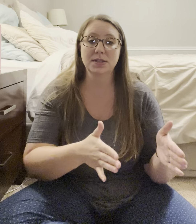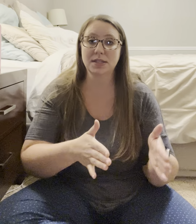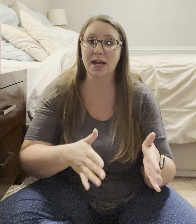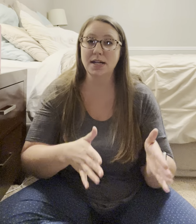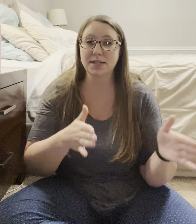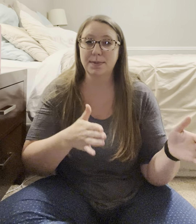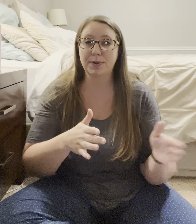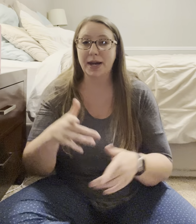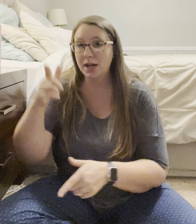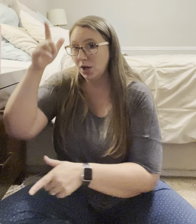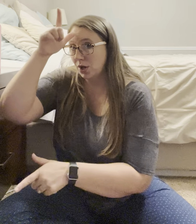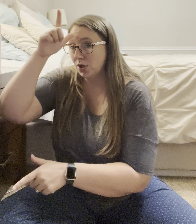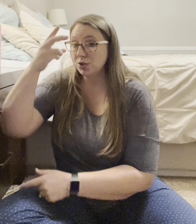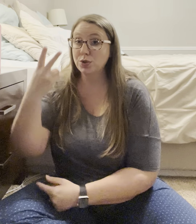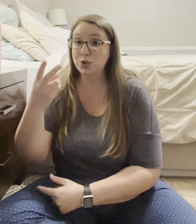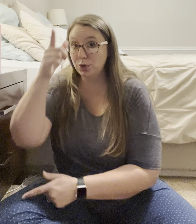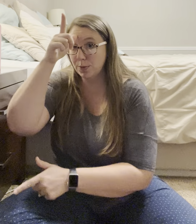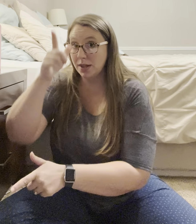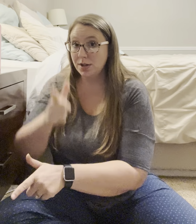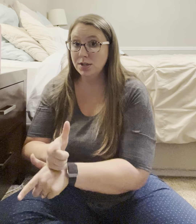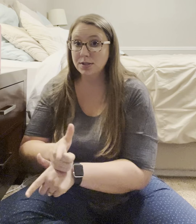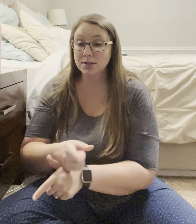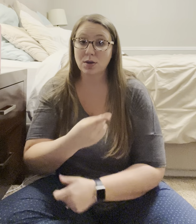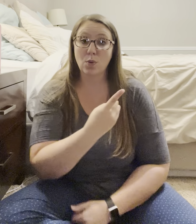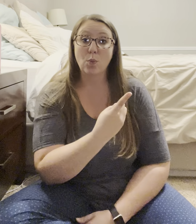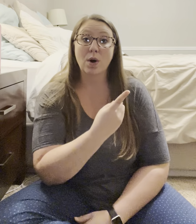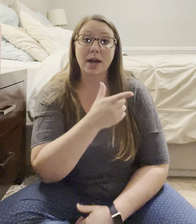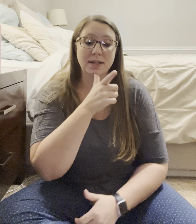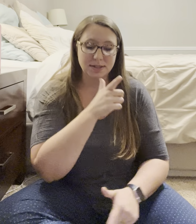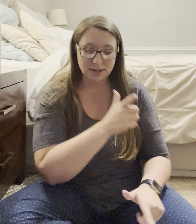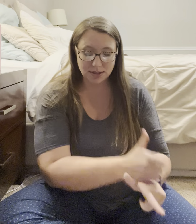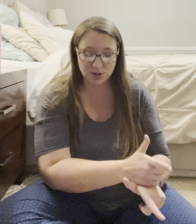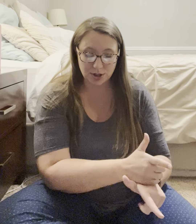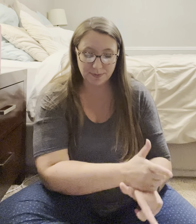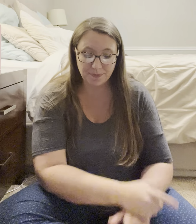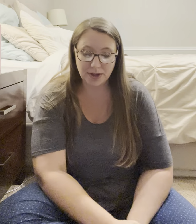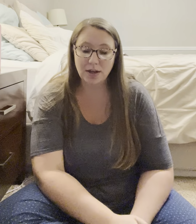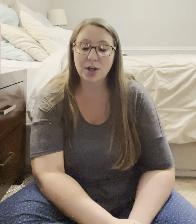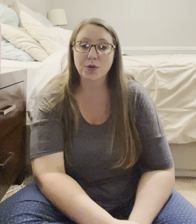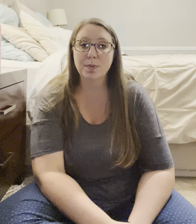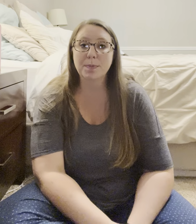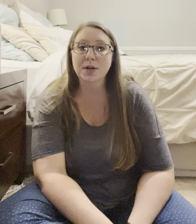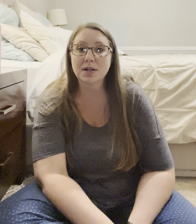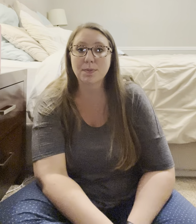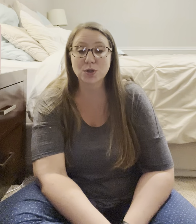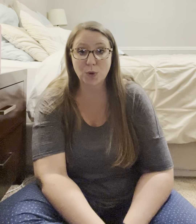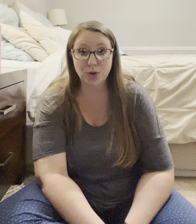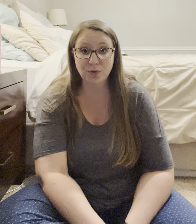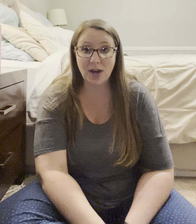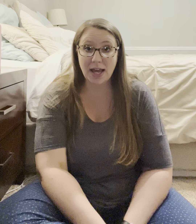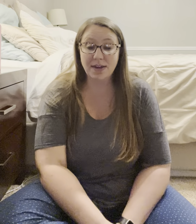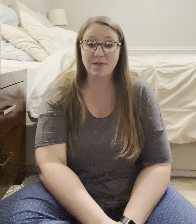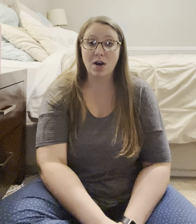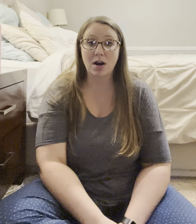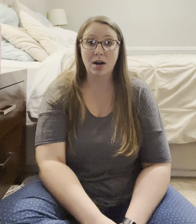to kind of separate? All right. So, two brothers, one sister. And remember, numbers one through five are